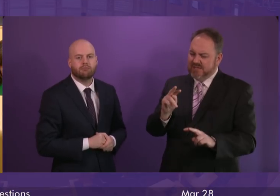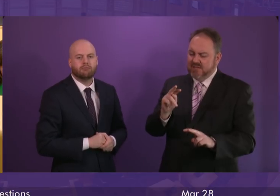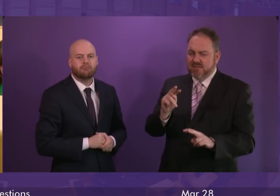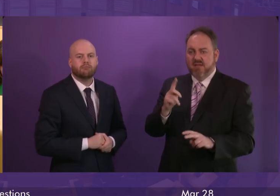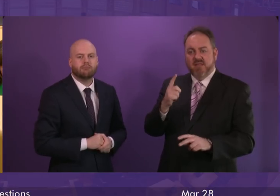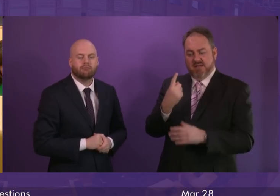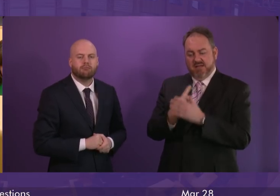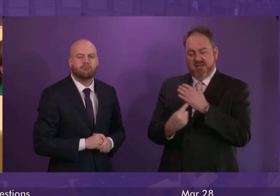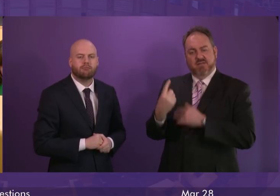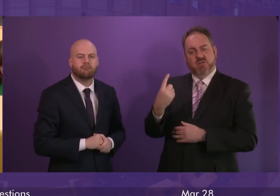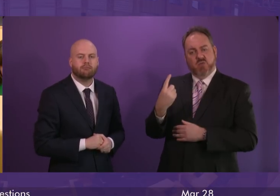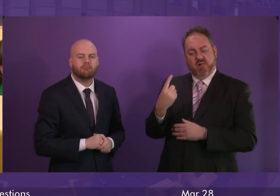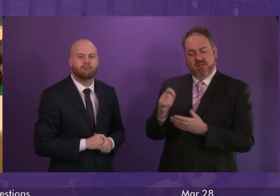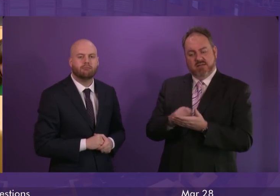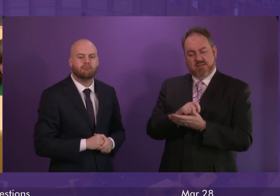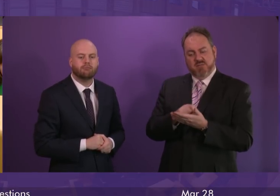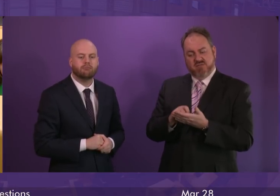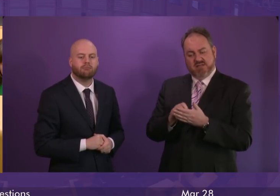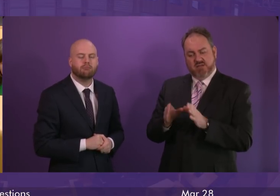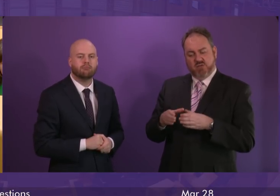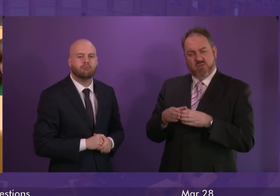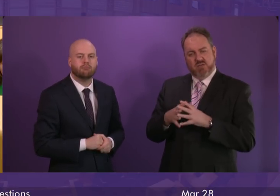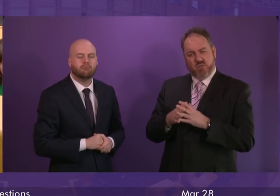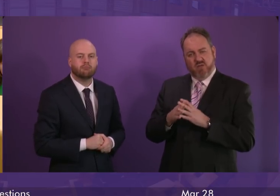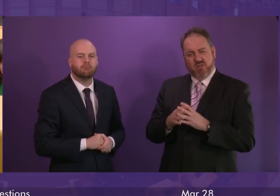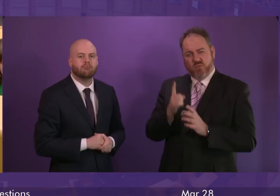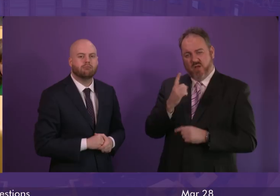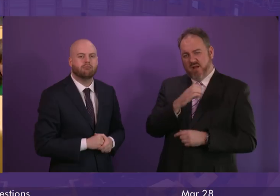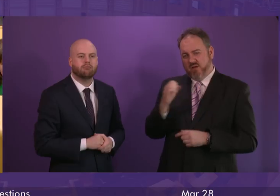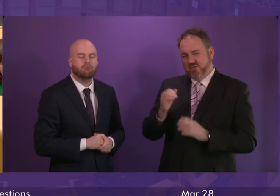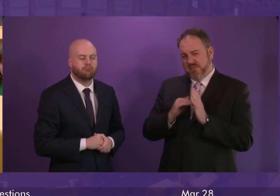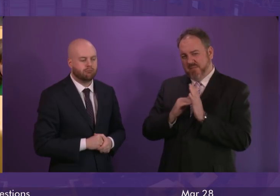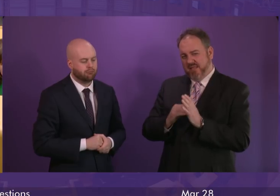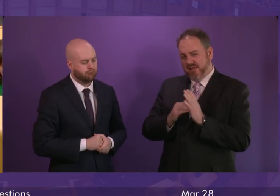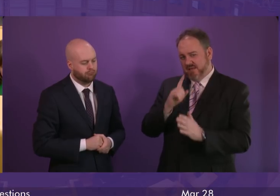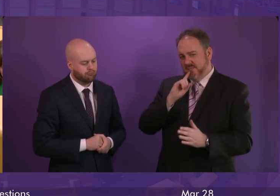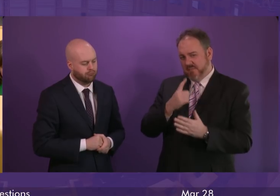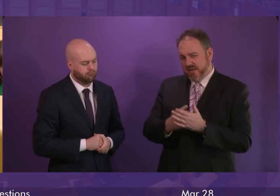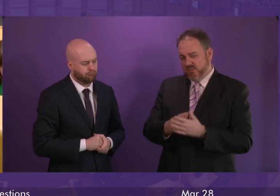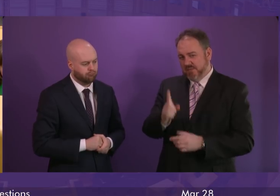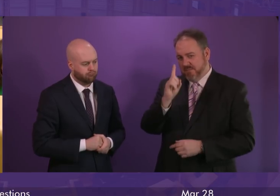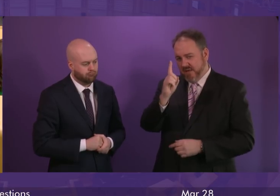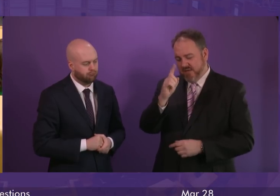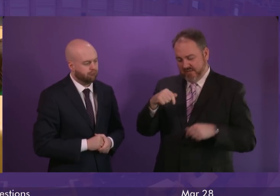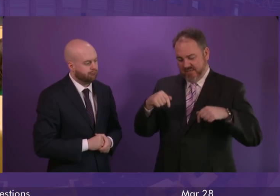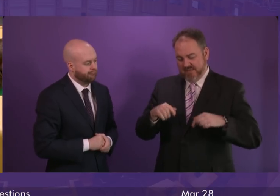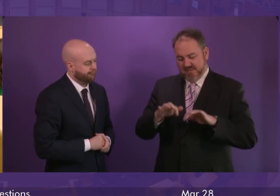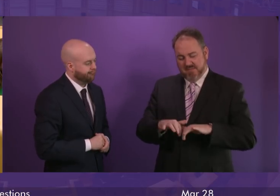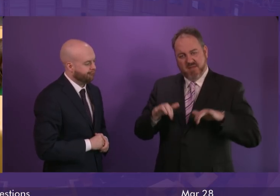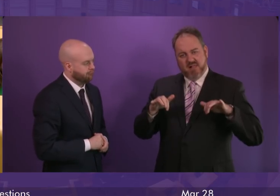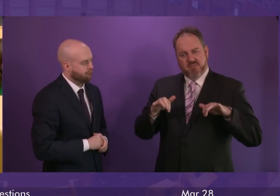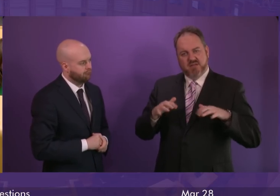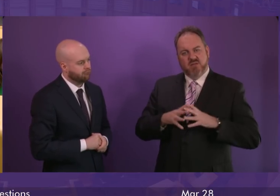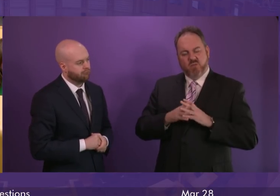Democratic Unionist is worth over £100 million, but the opinion of this Parliament is